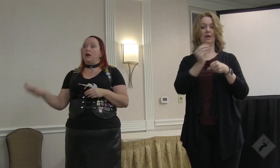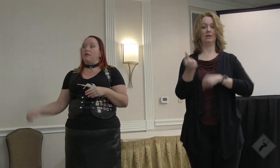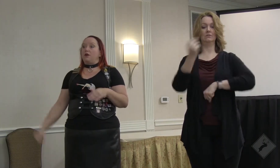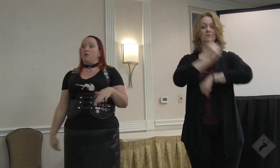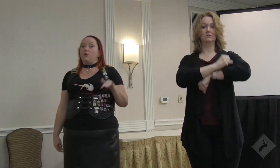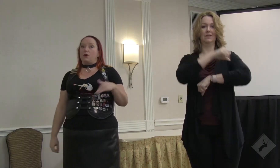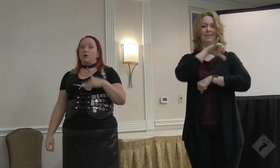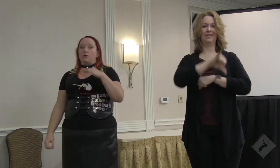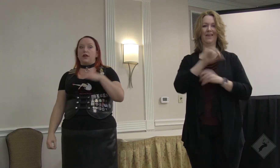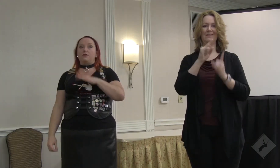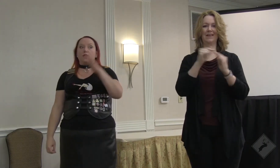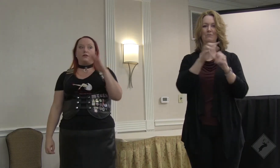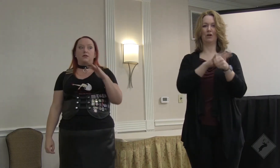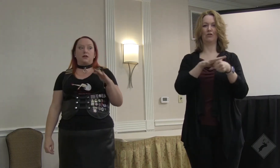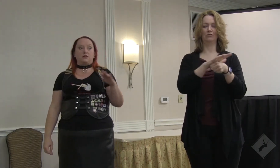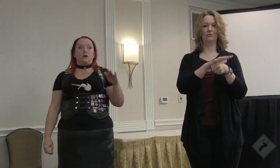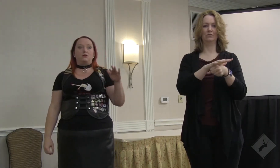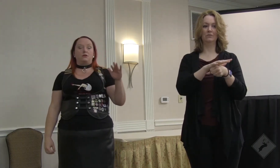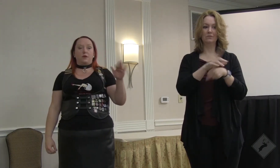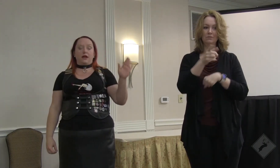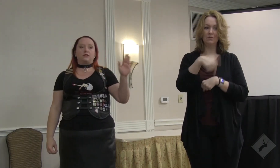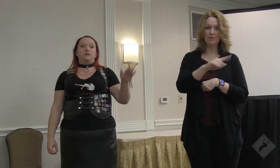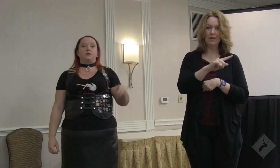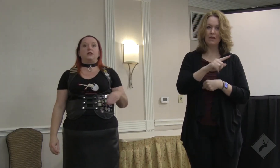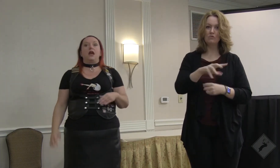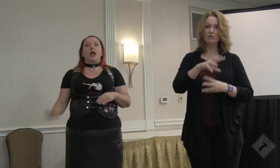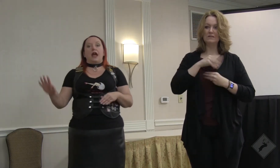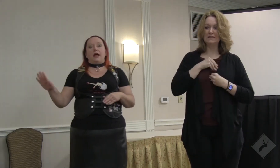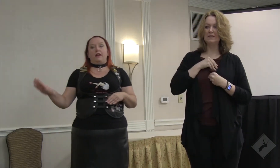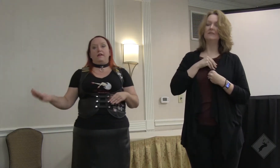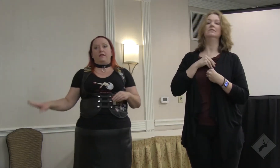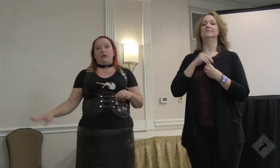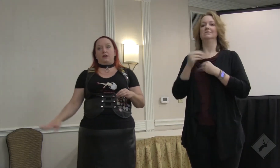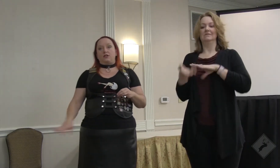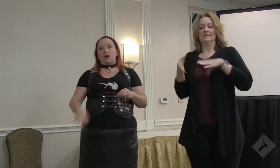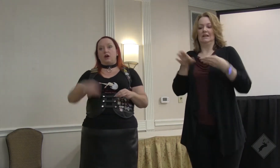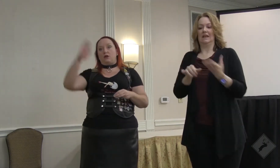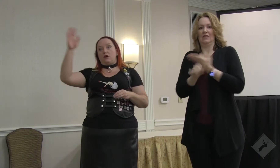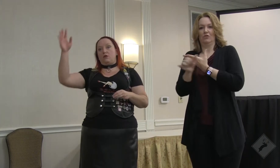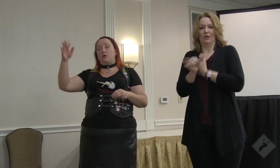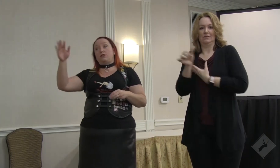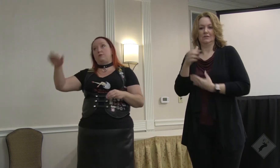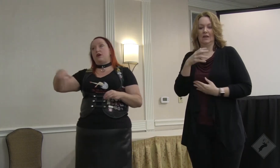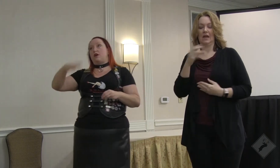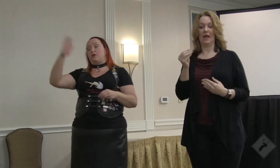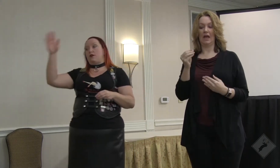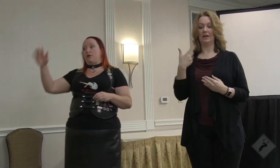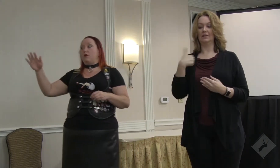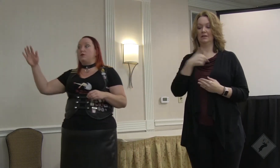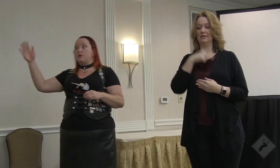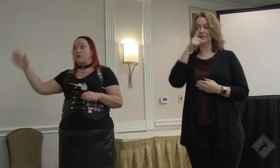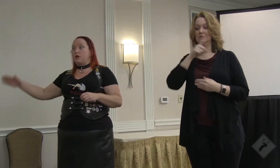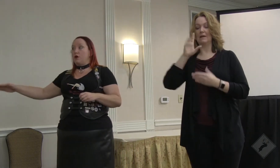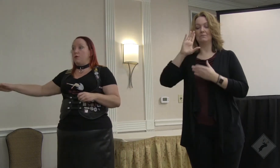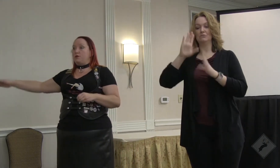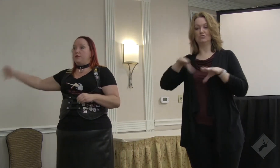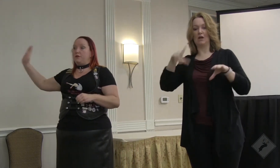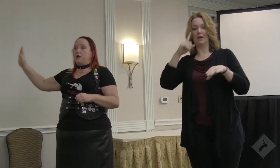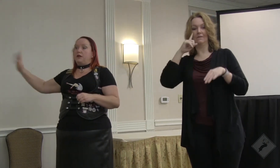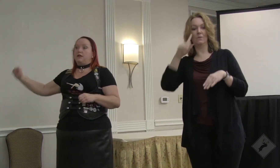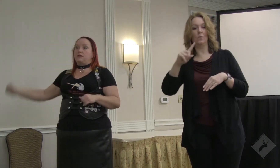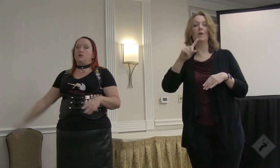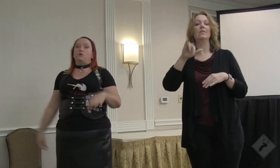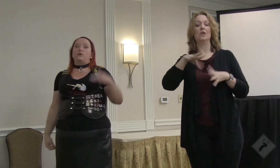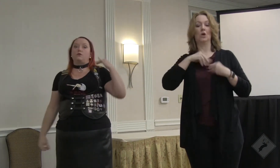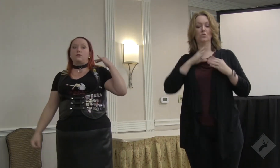down. And there were death threats that has gone to my ex-husband. And the child of, or the stepchild of the owners was